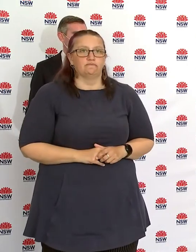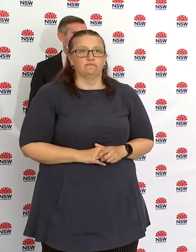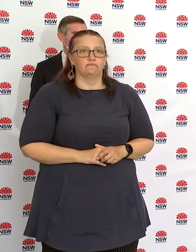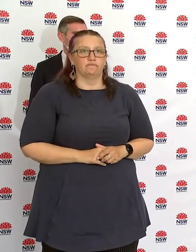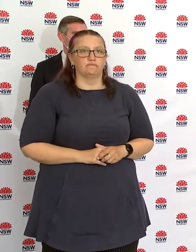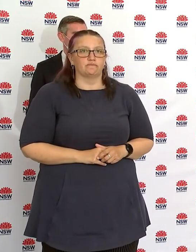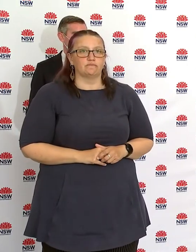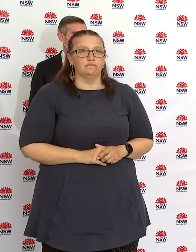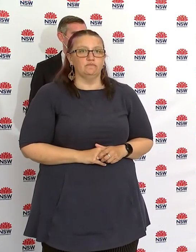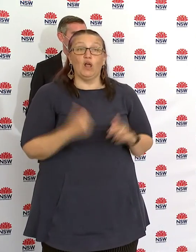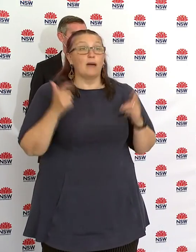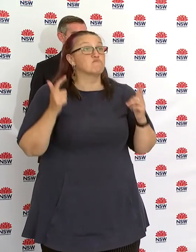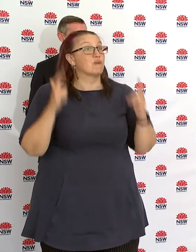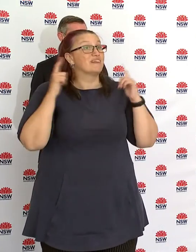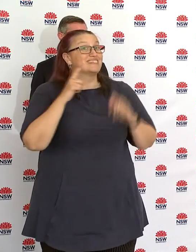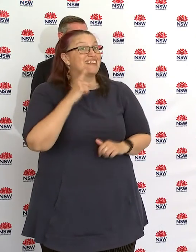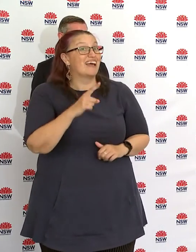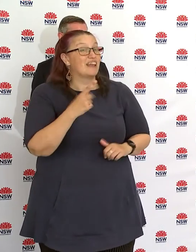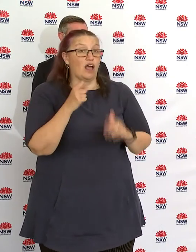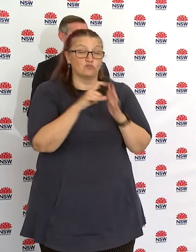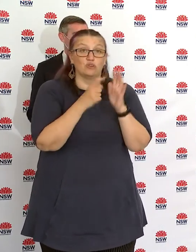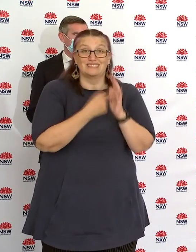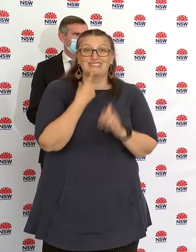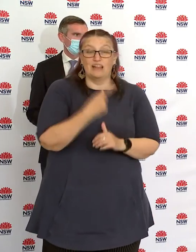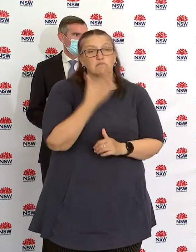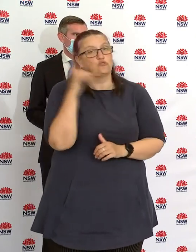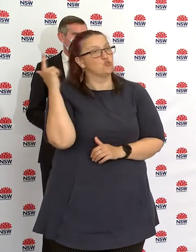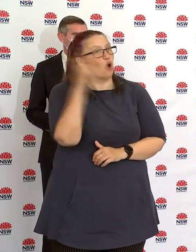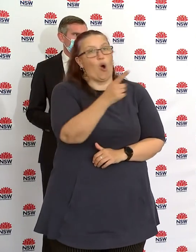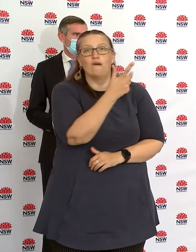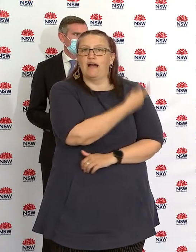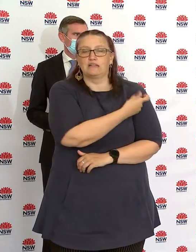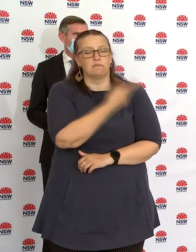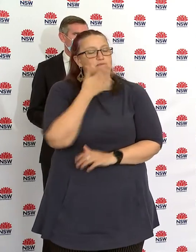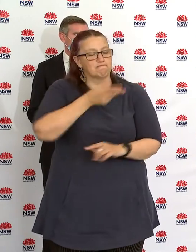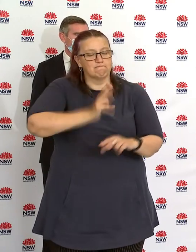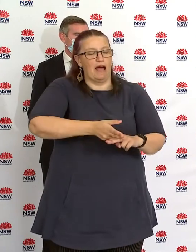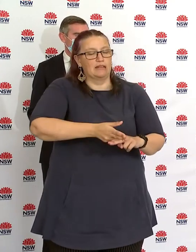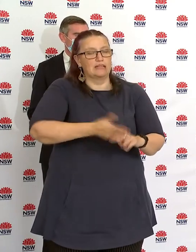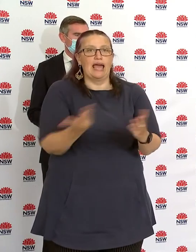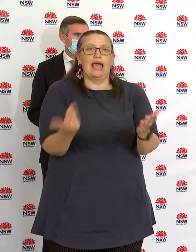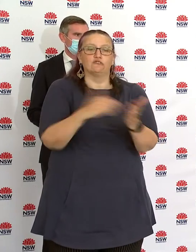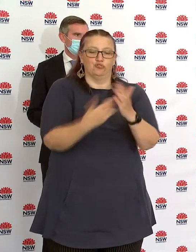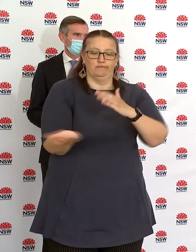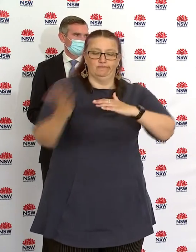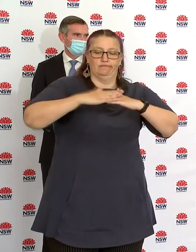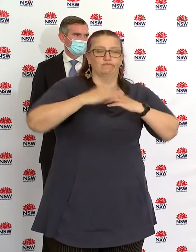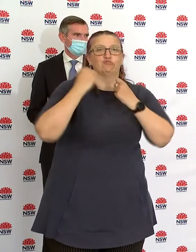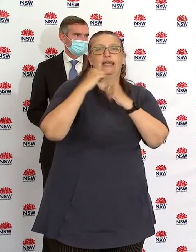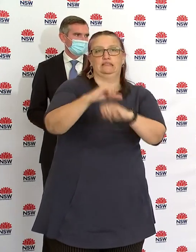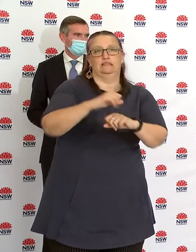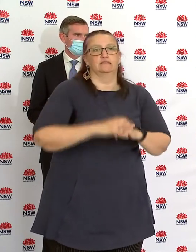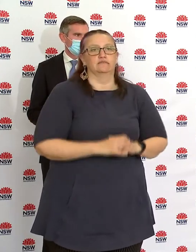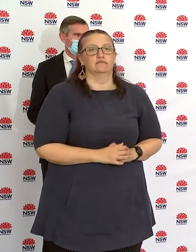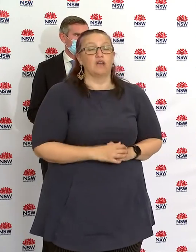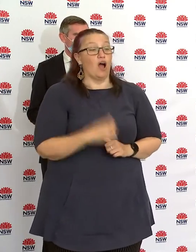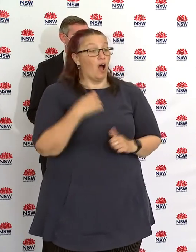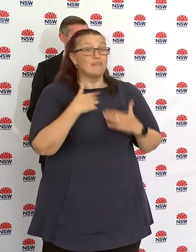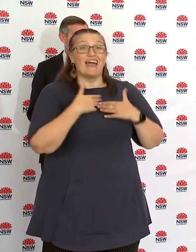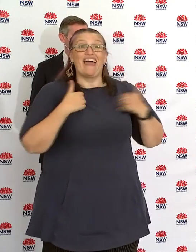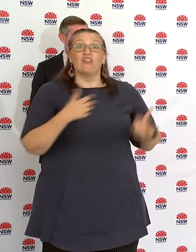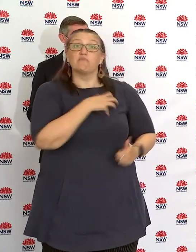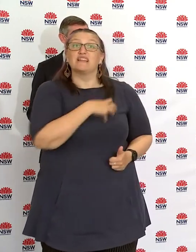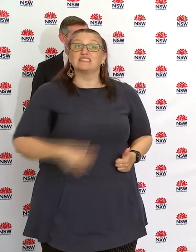and as Dr Chan have said, to go and get vaccinated, you need to get vaccinated, it provides an extra layer of safety. As a health minister, I've to say,